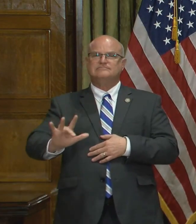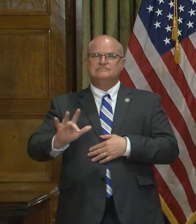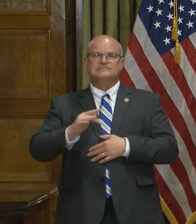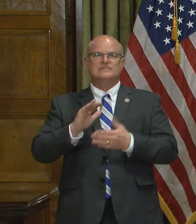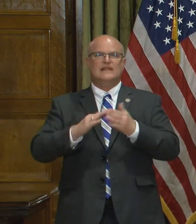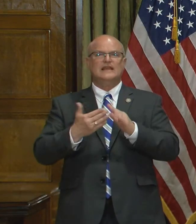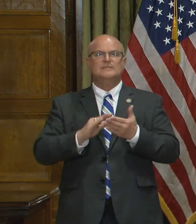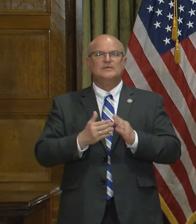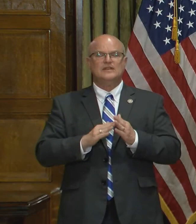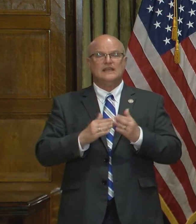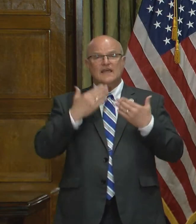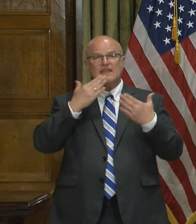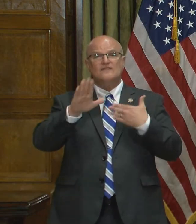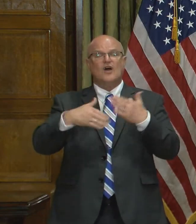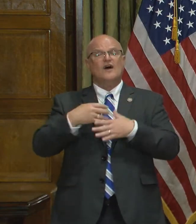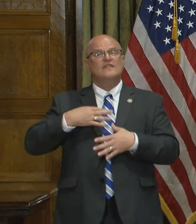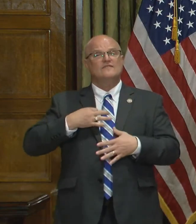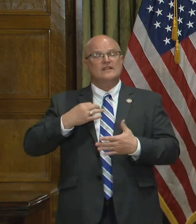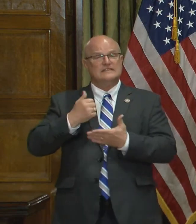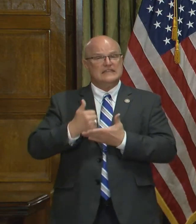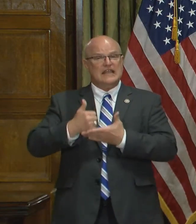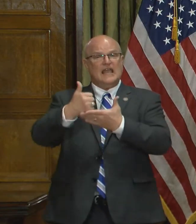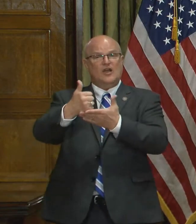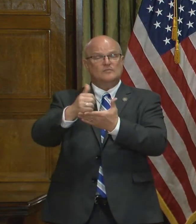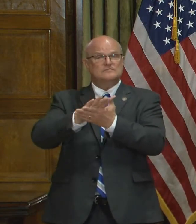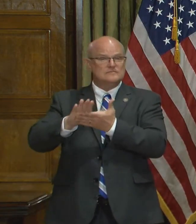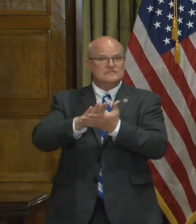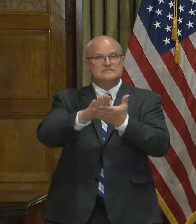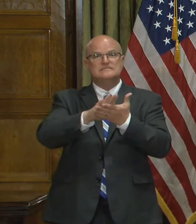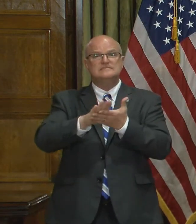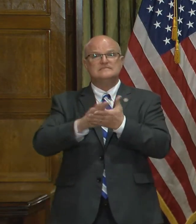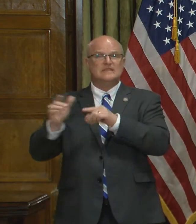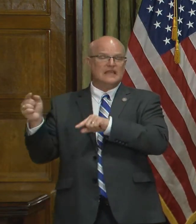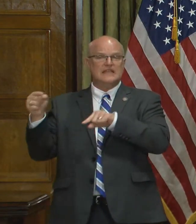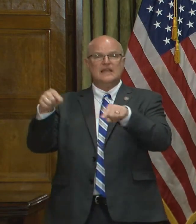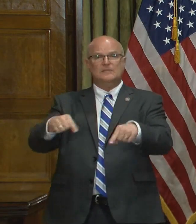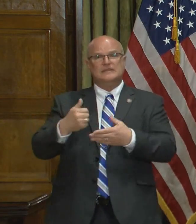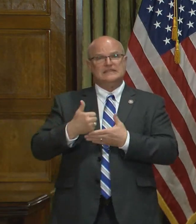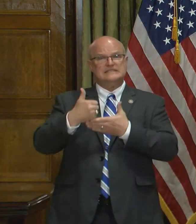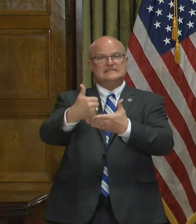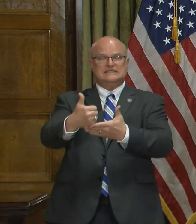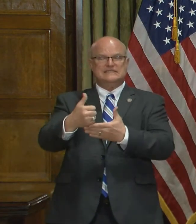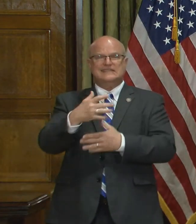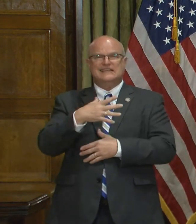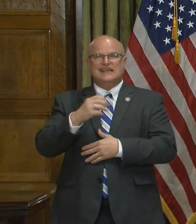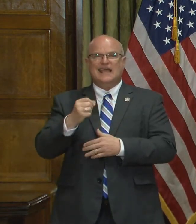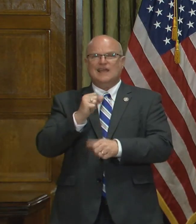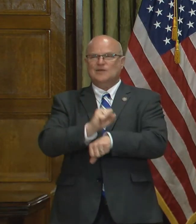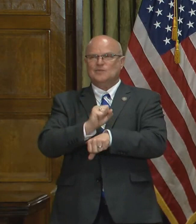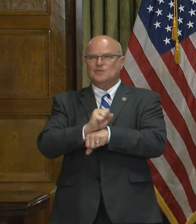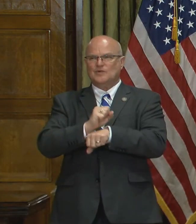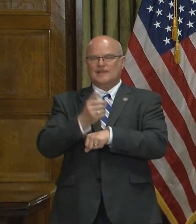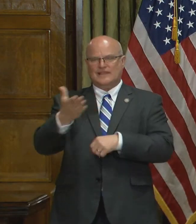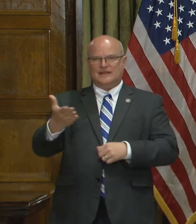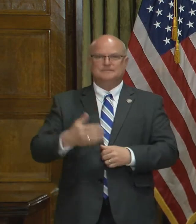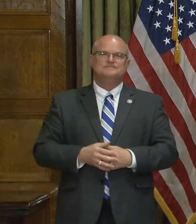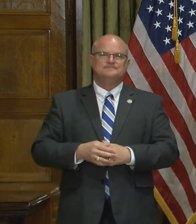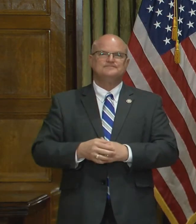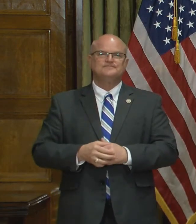community and grateful for all the volunteers that have come to the assistance and provided help.